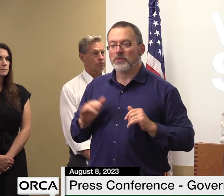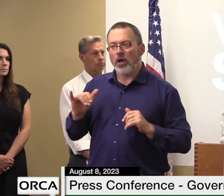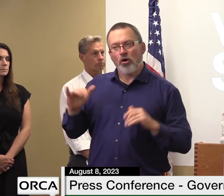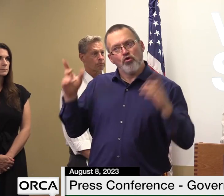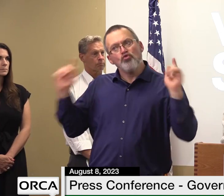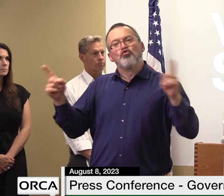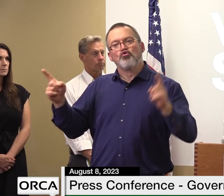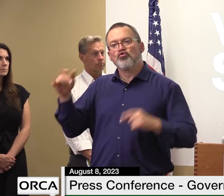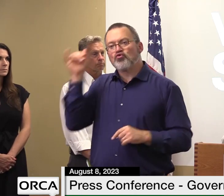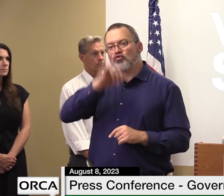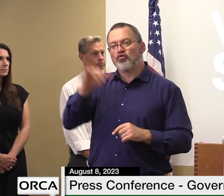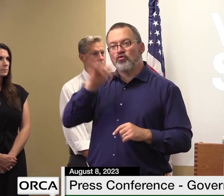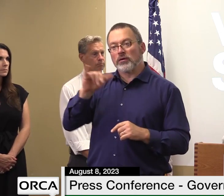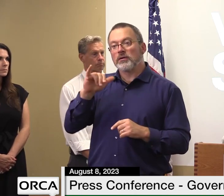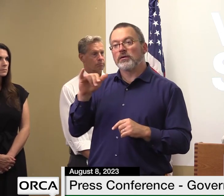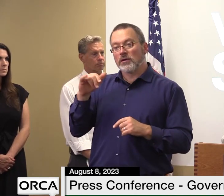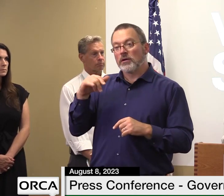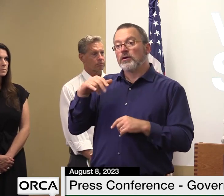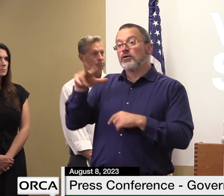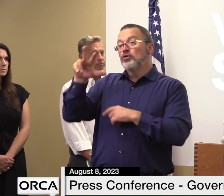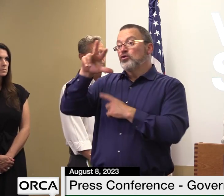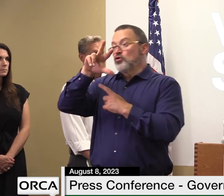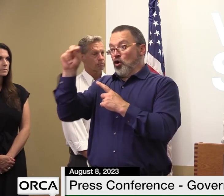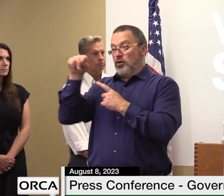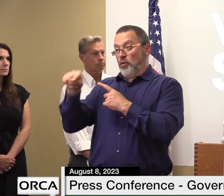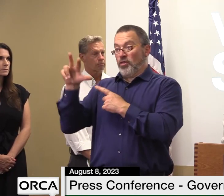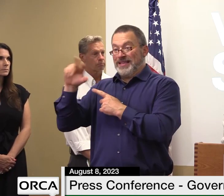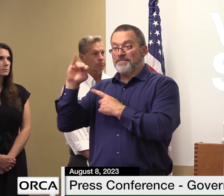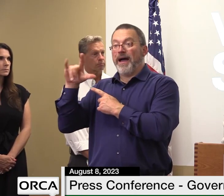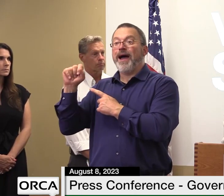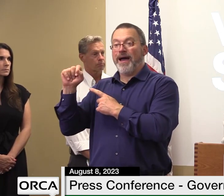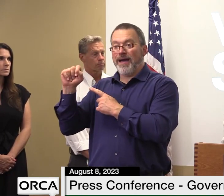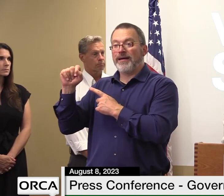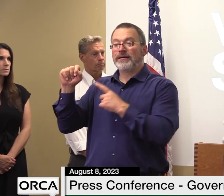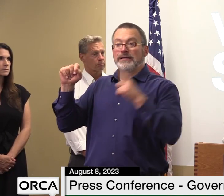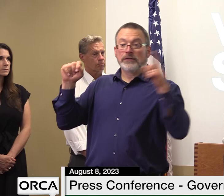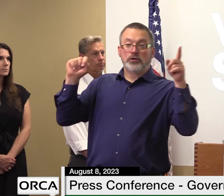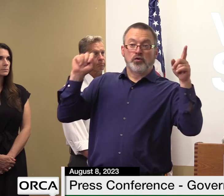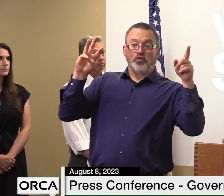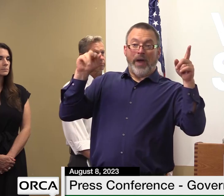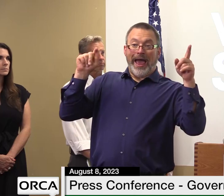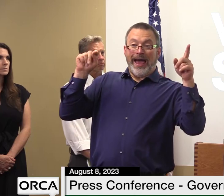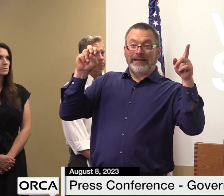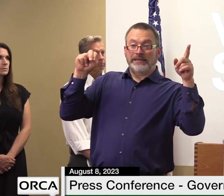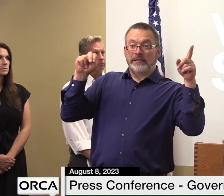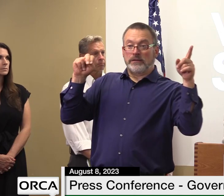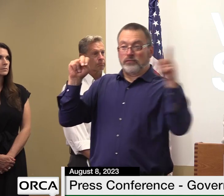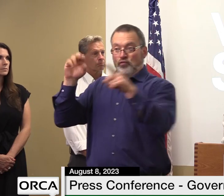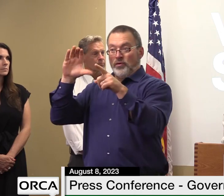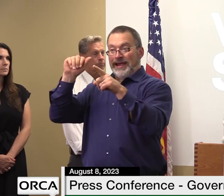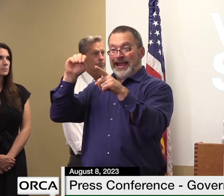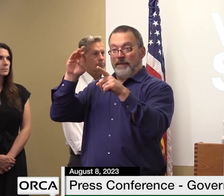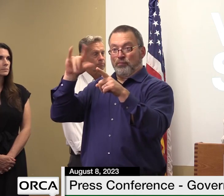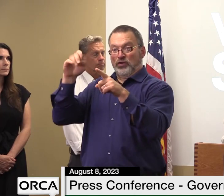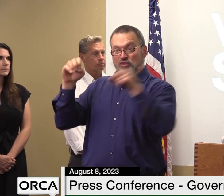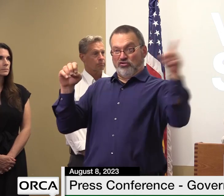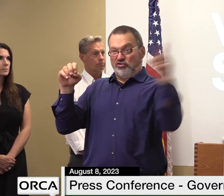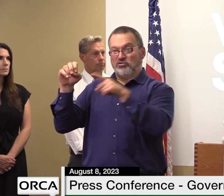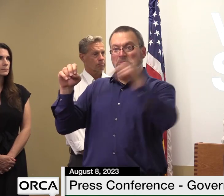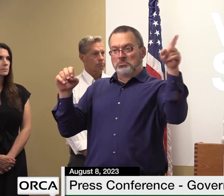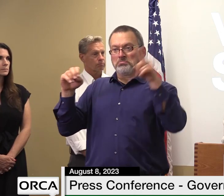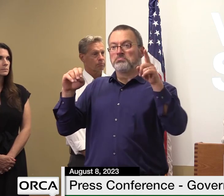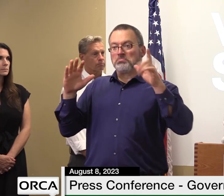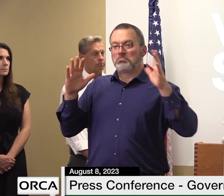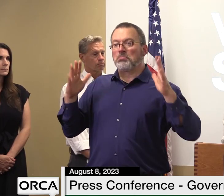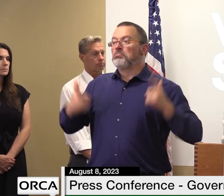the 30.3 mile section from swanton to cambridge junction is now fully open for